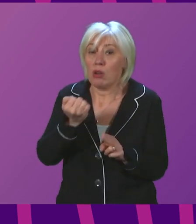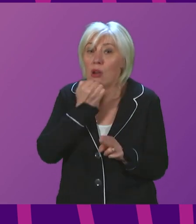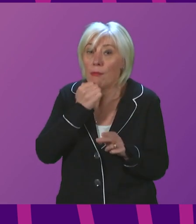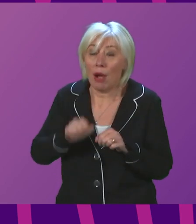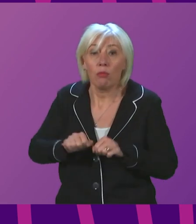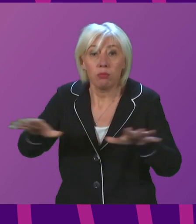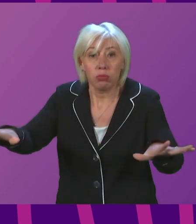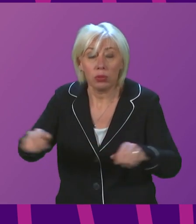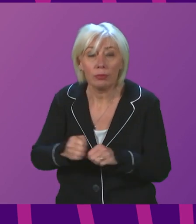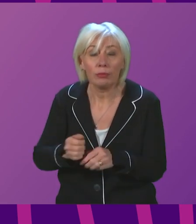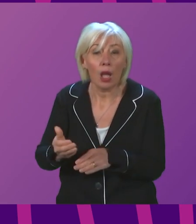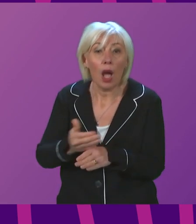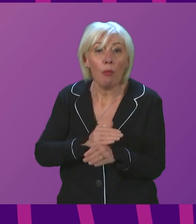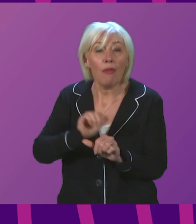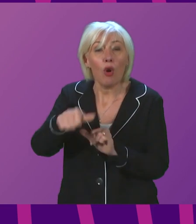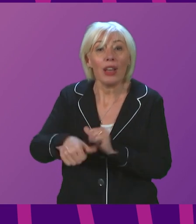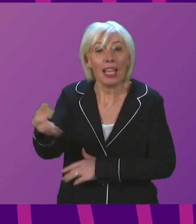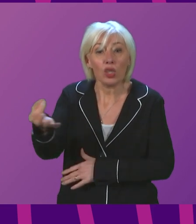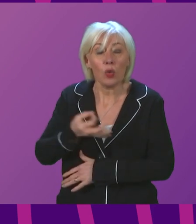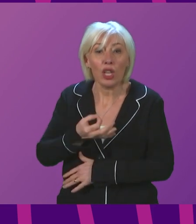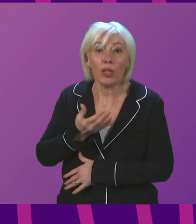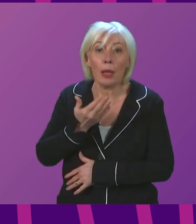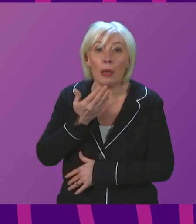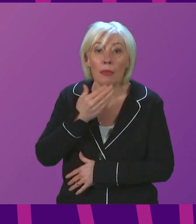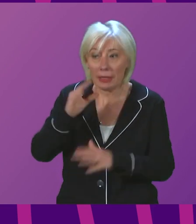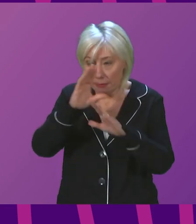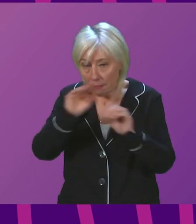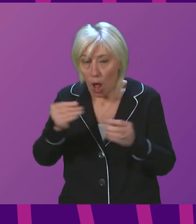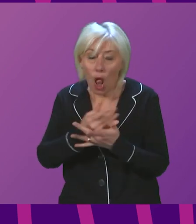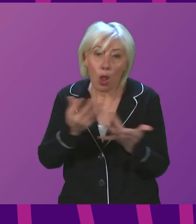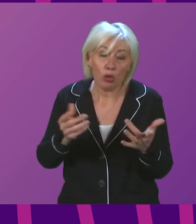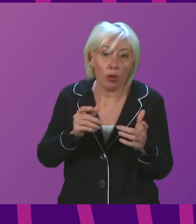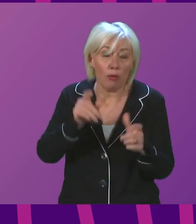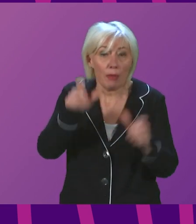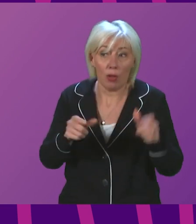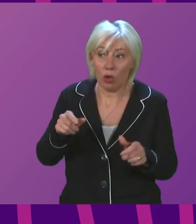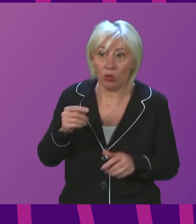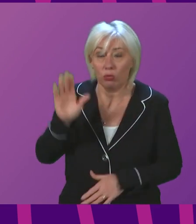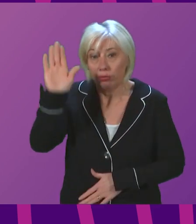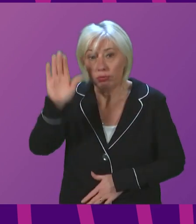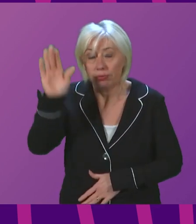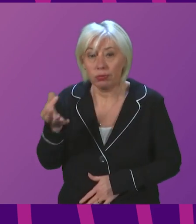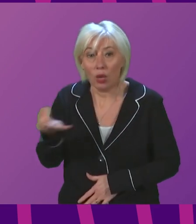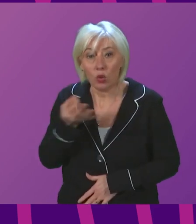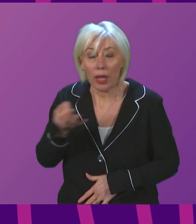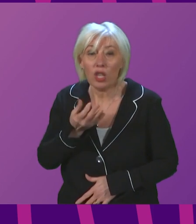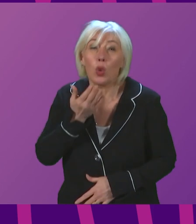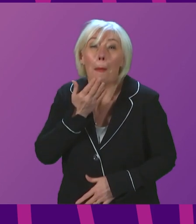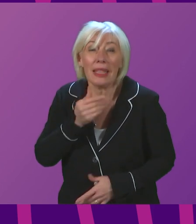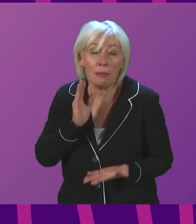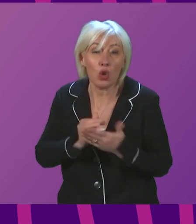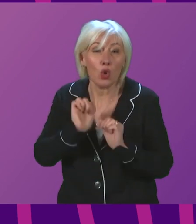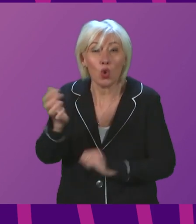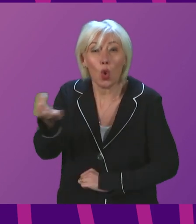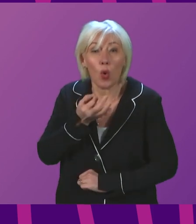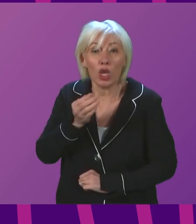Thank you. Before I move to the next question, I just advise members that there is a great deal of interest in the statement, and I would be grateful for short and succinct questions